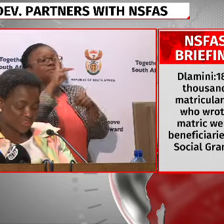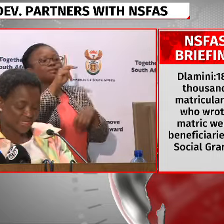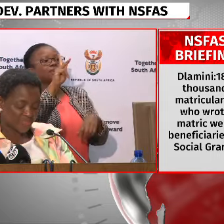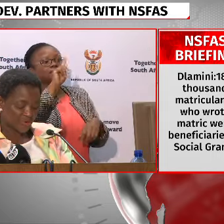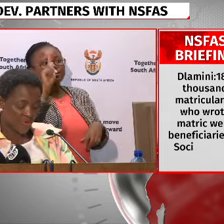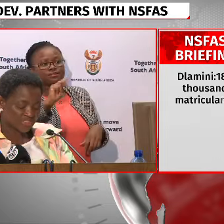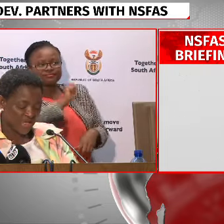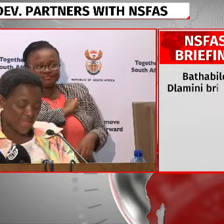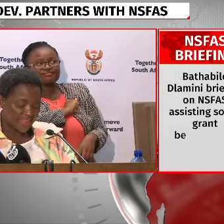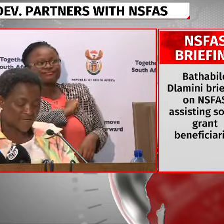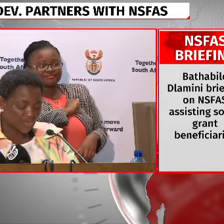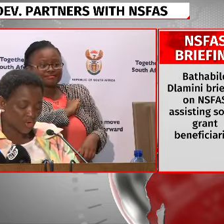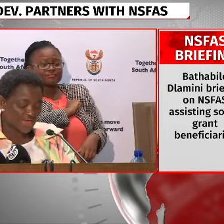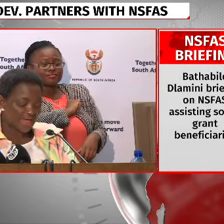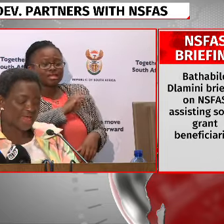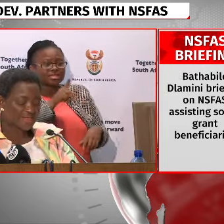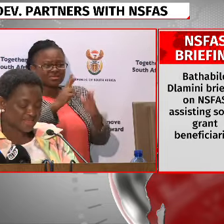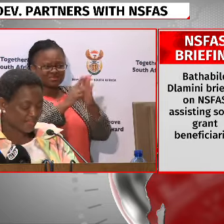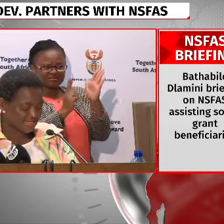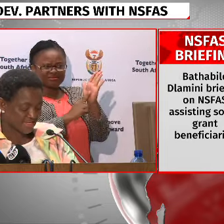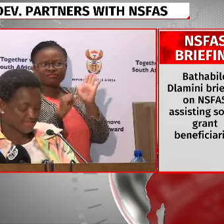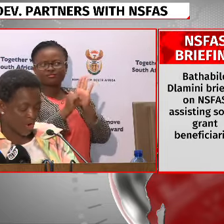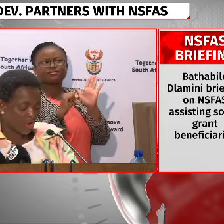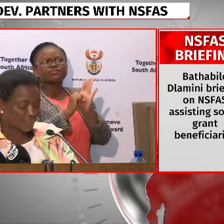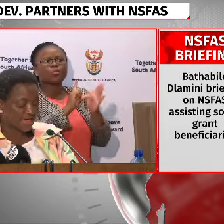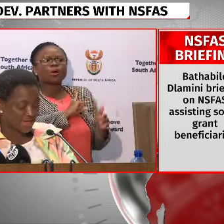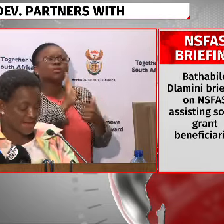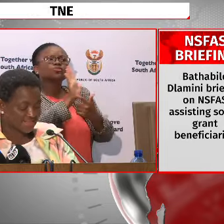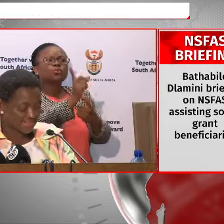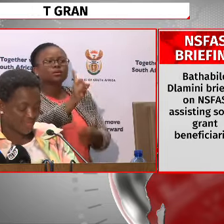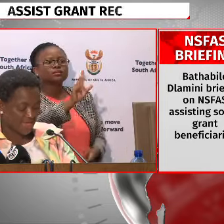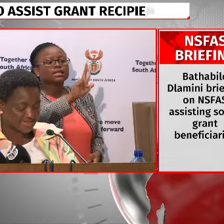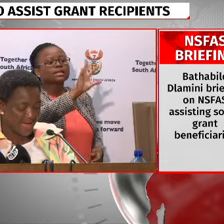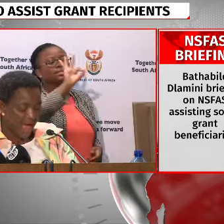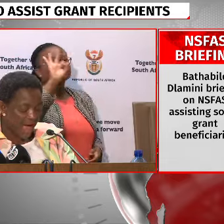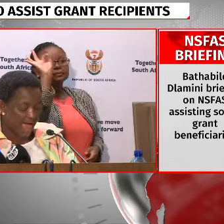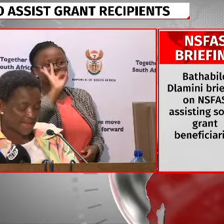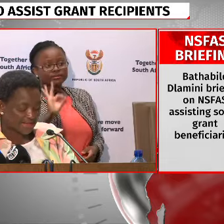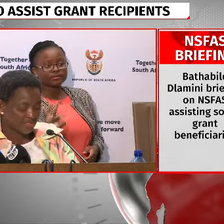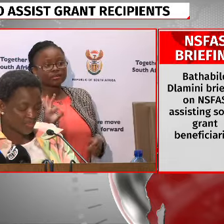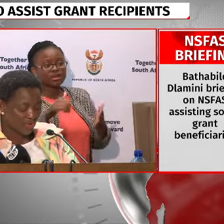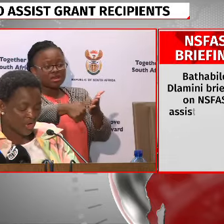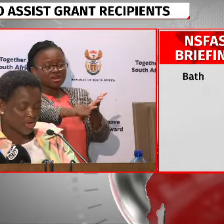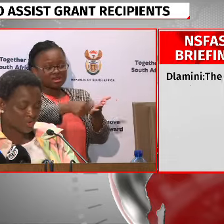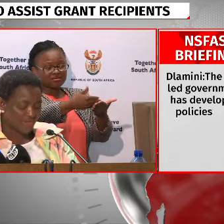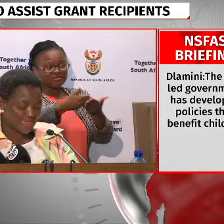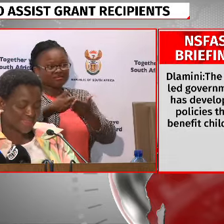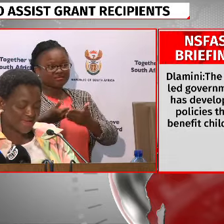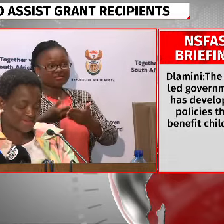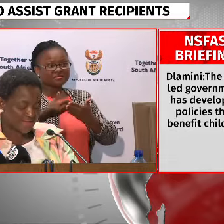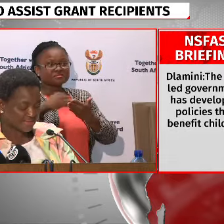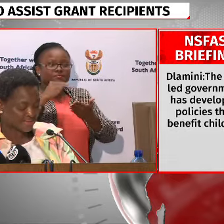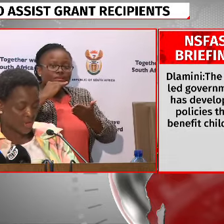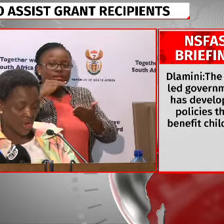important because they show that 83% of the grant recipients are eligible to further